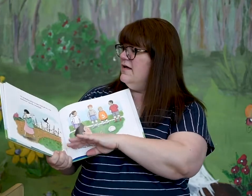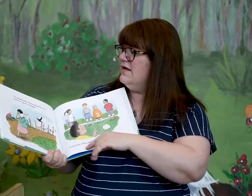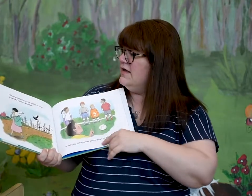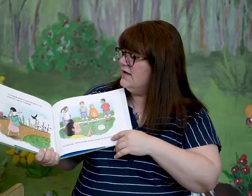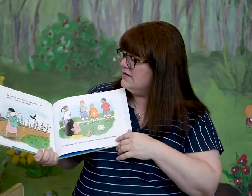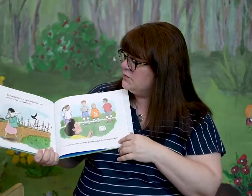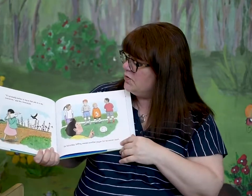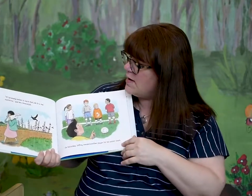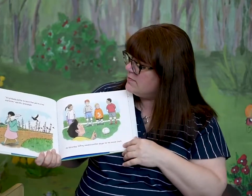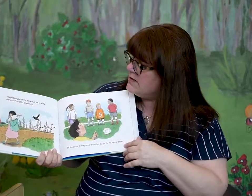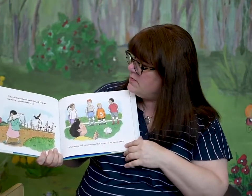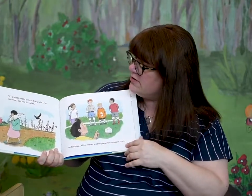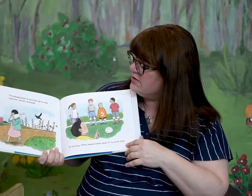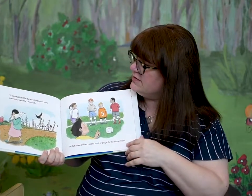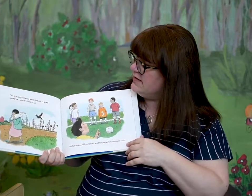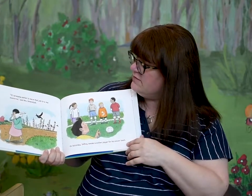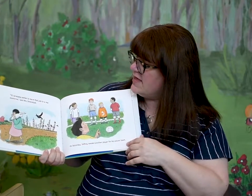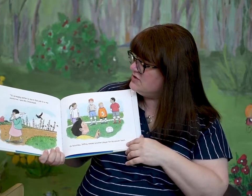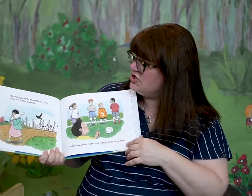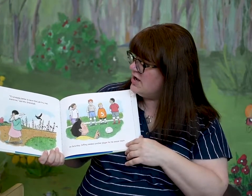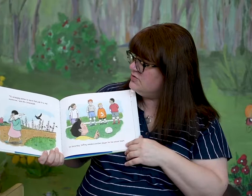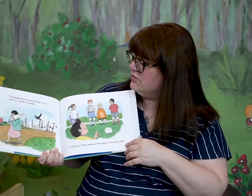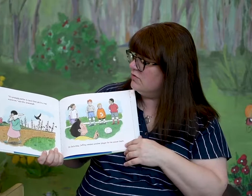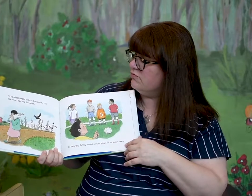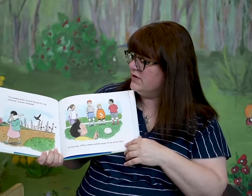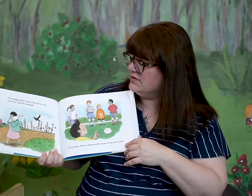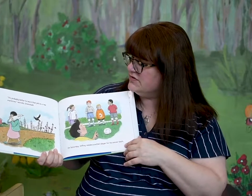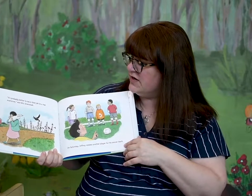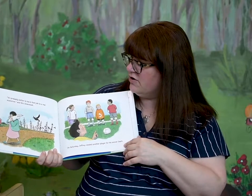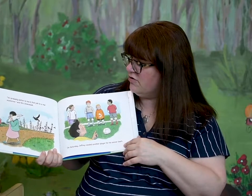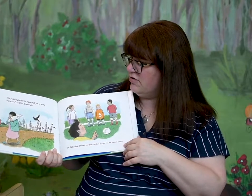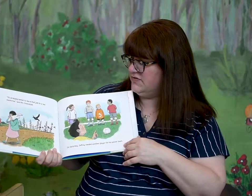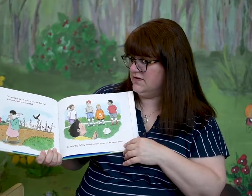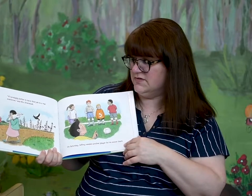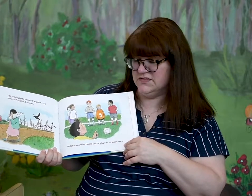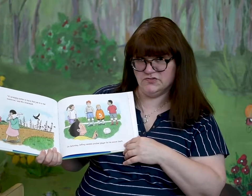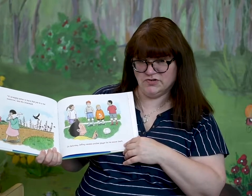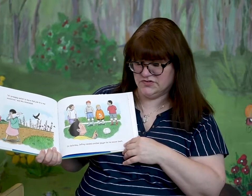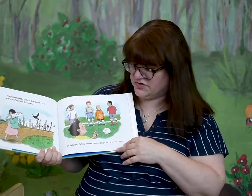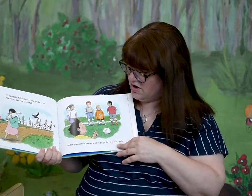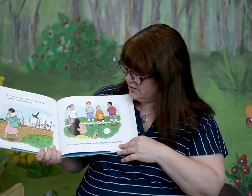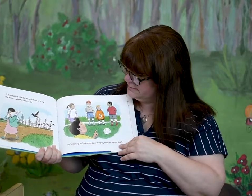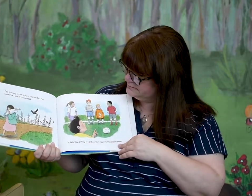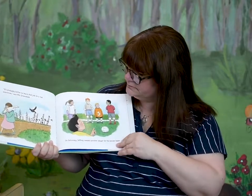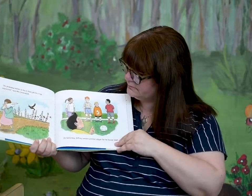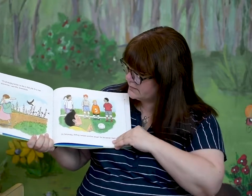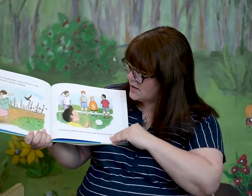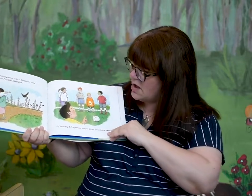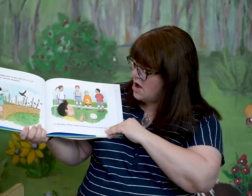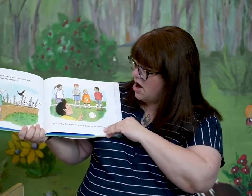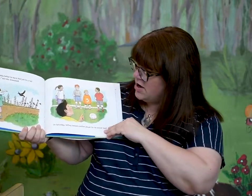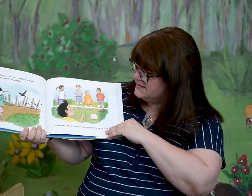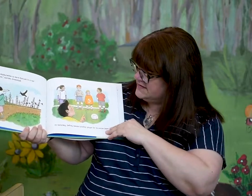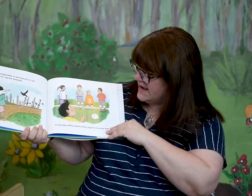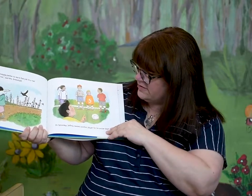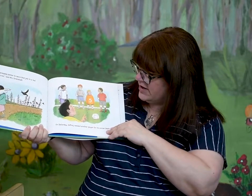It's probably better to leave that job to a real scarecrow, said Mrs. Greenstock. On Saturday,